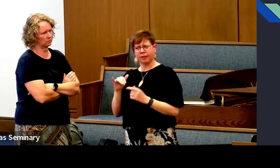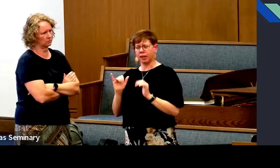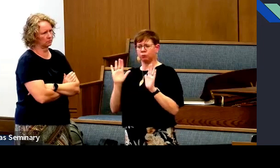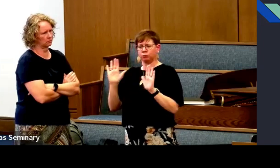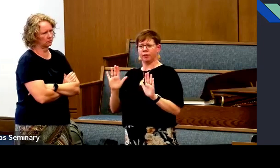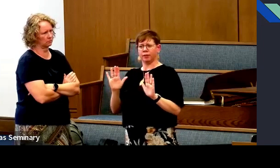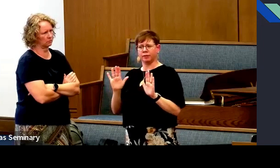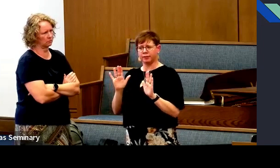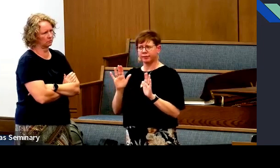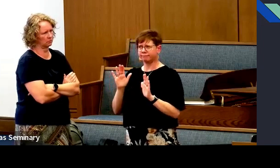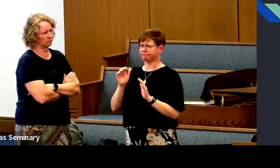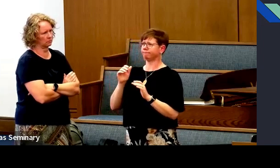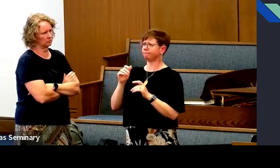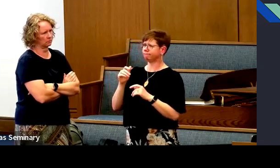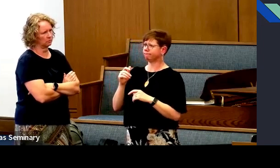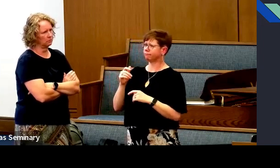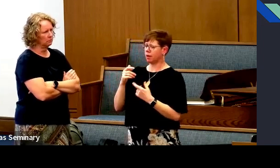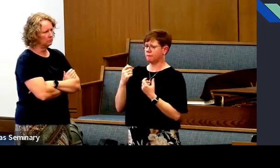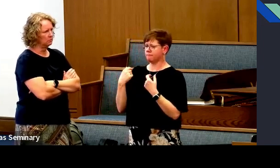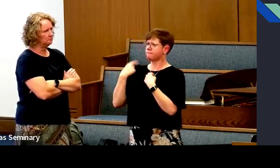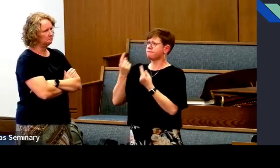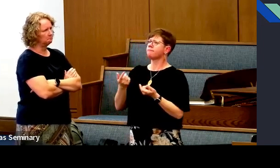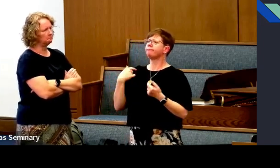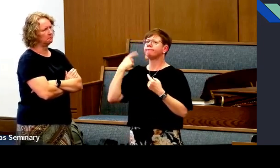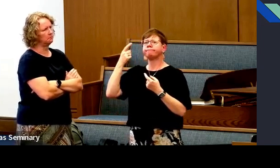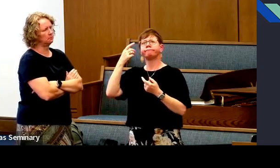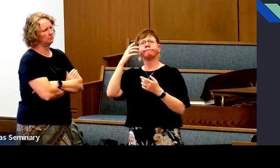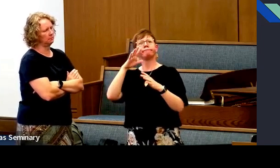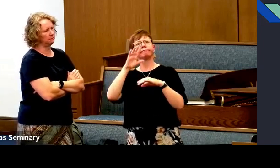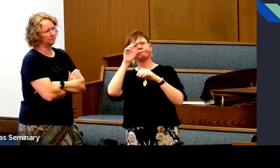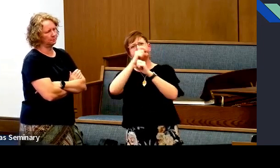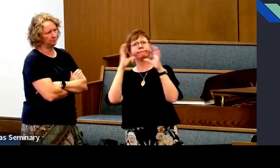That's when it's made manifest to us. And it's wonderful.